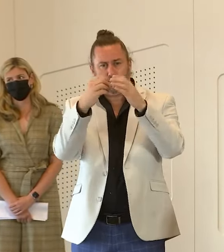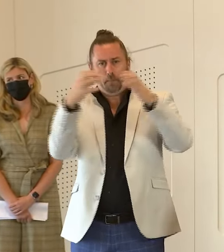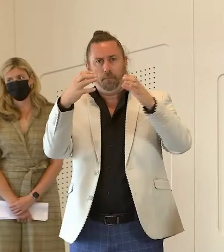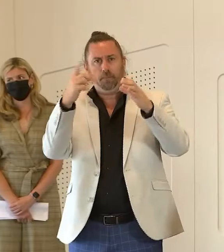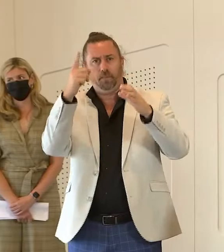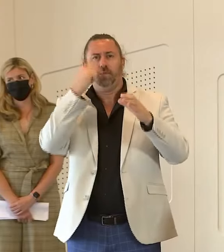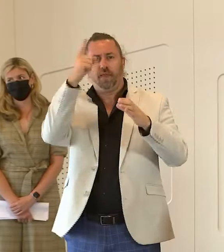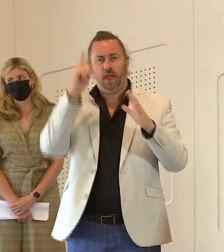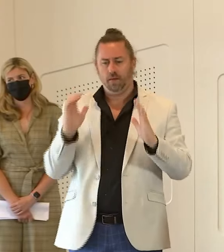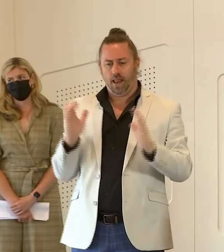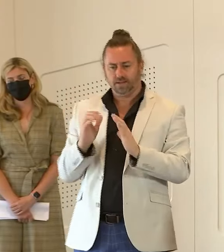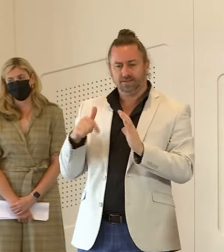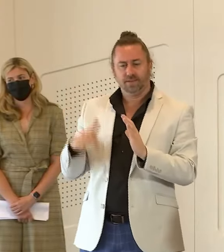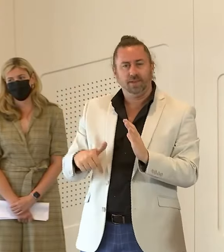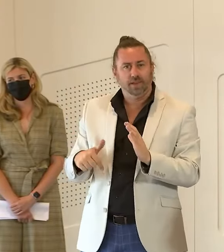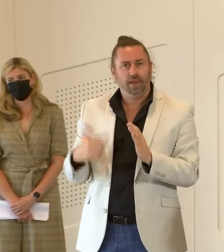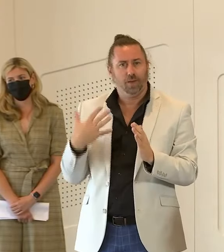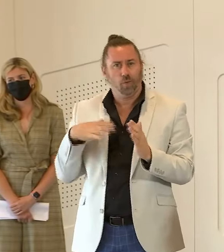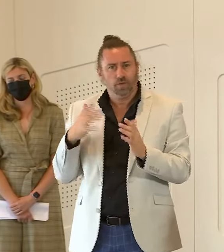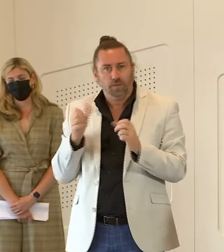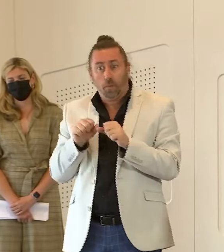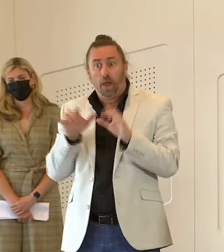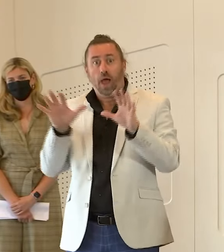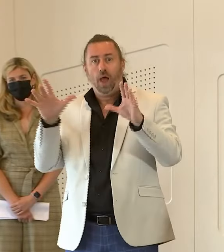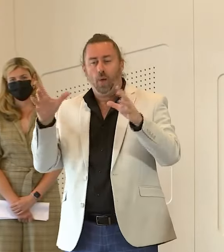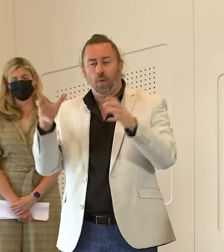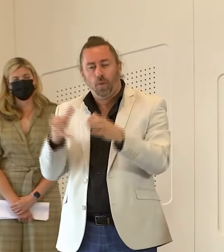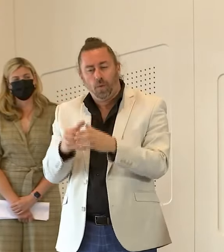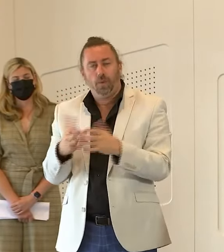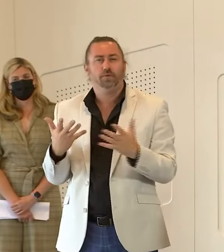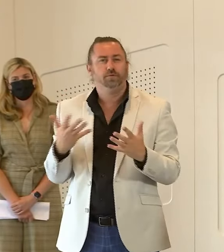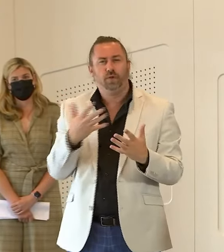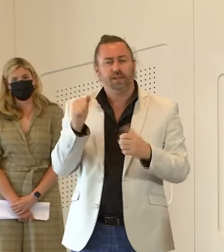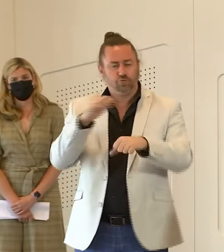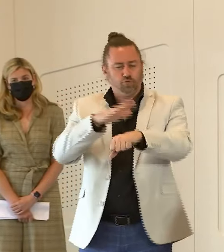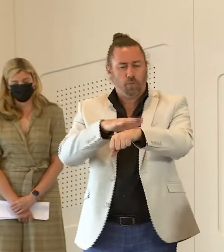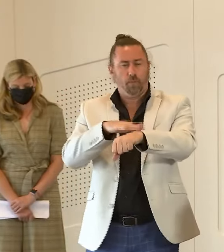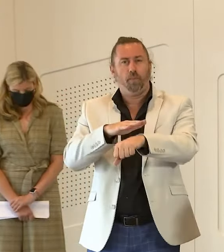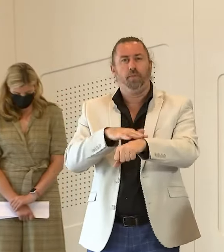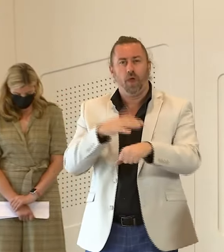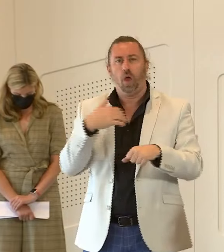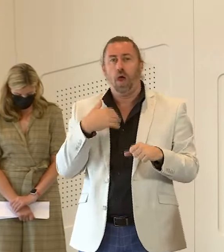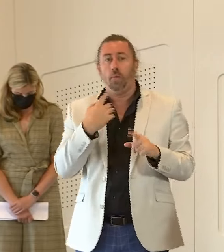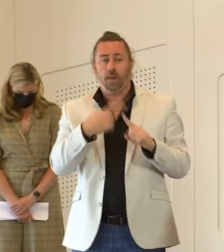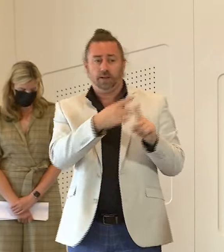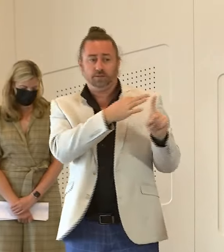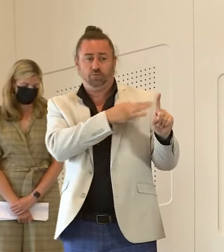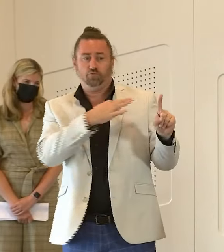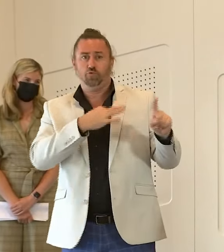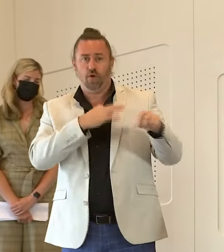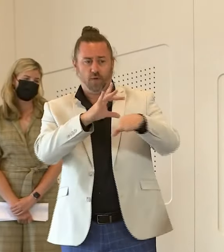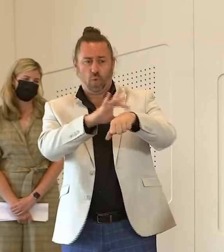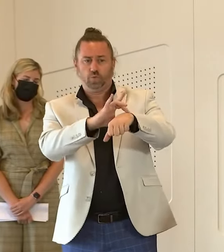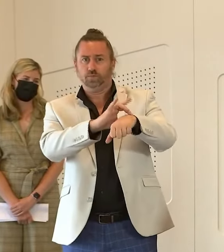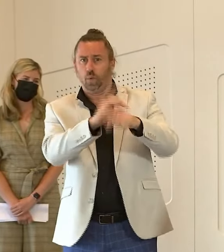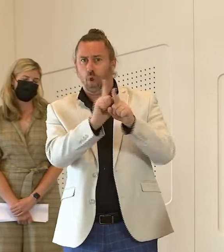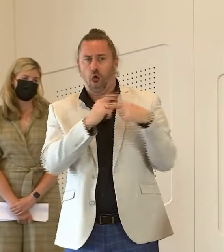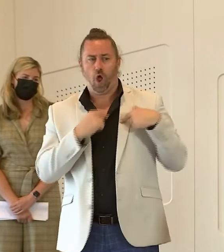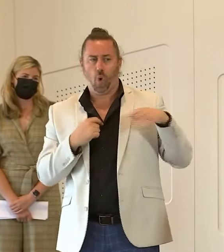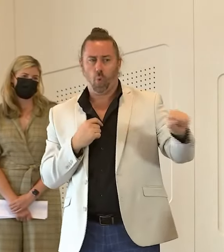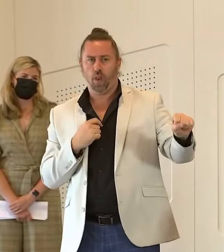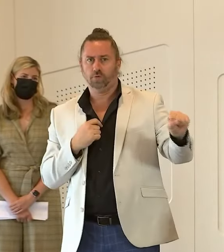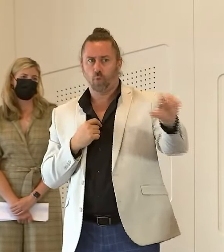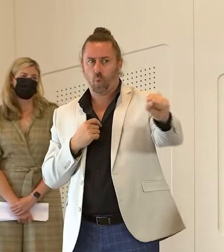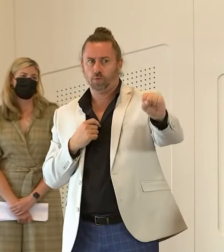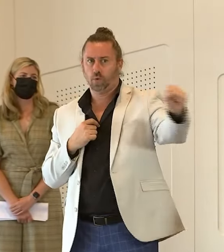want to make sure that we're through that wave before we look at pulling back any of those beds that we've secured in the private hospital sector and as we said